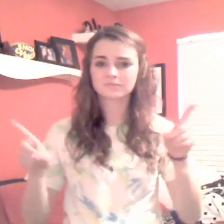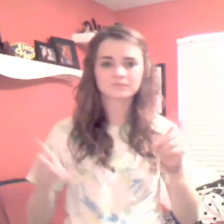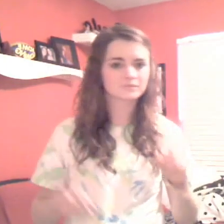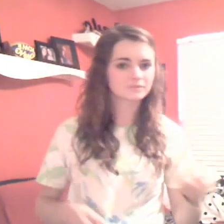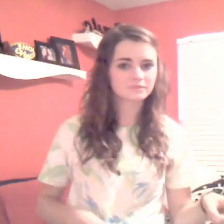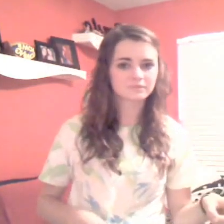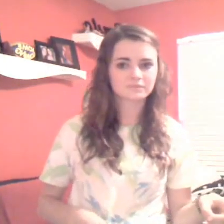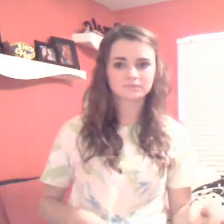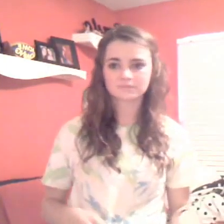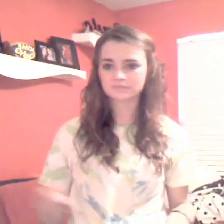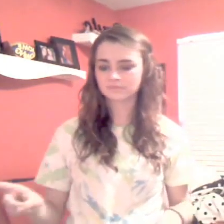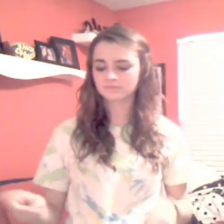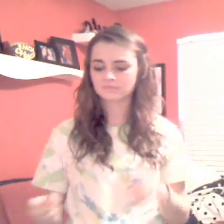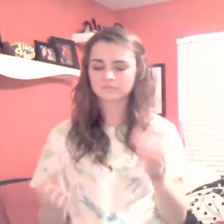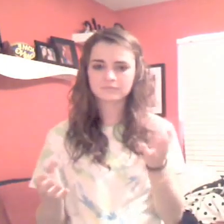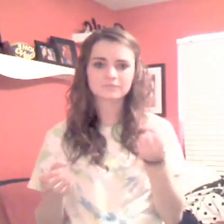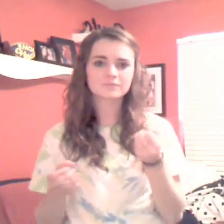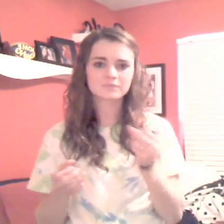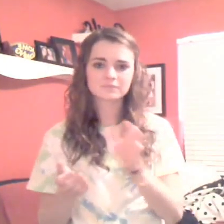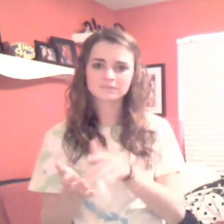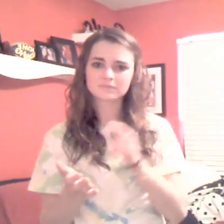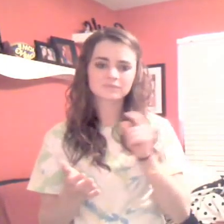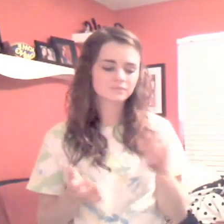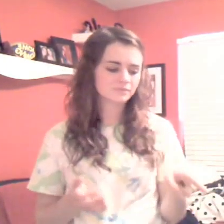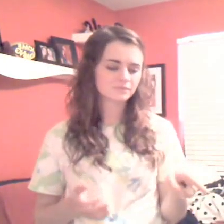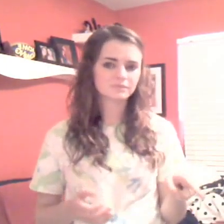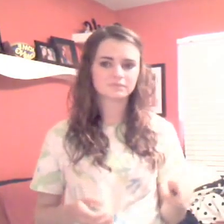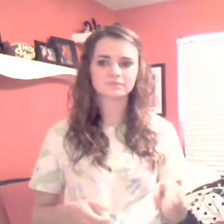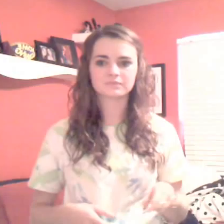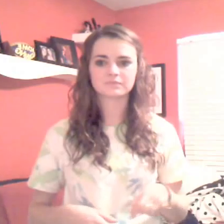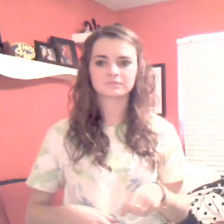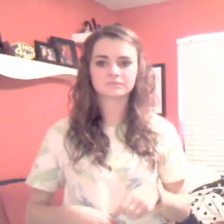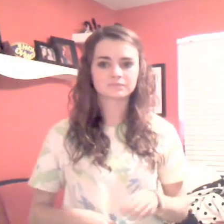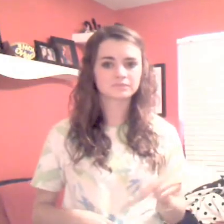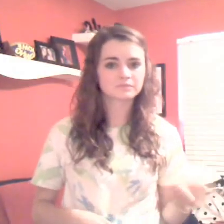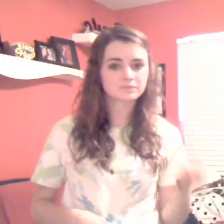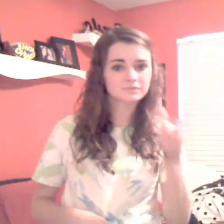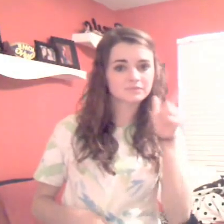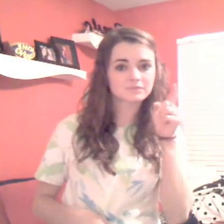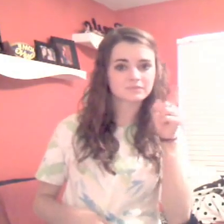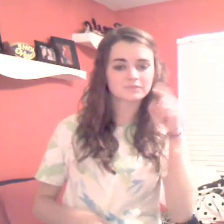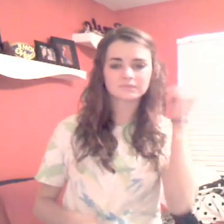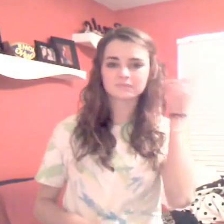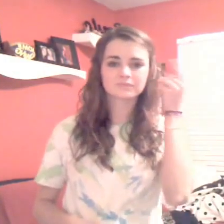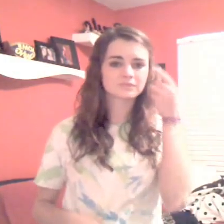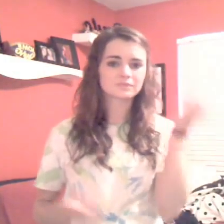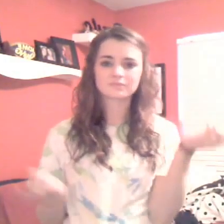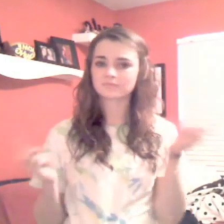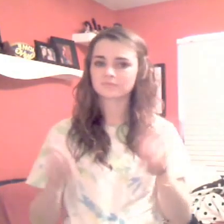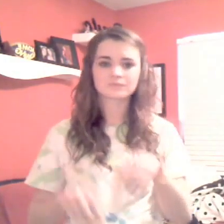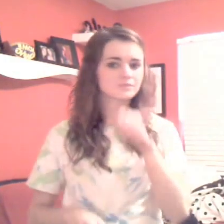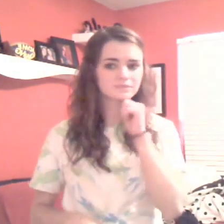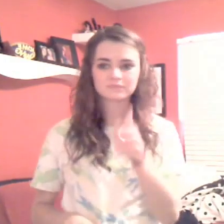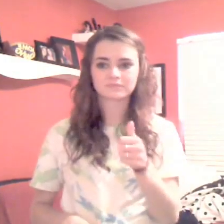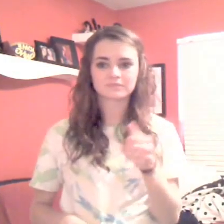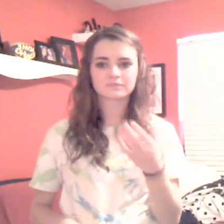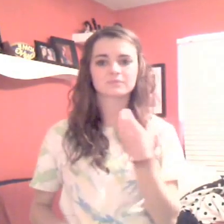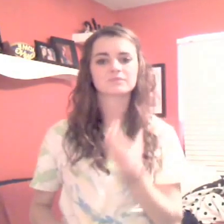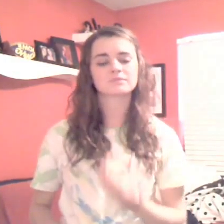he's got another plan One wants What you'll do instead Little girl 21 You never thought This could come To